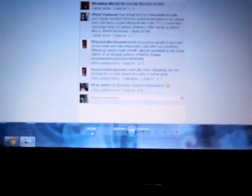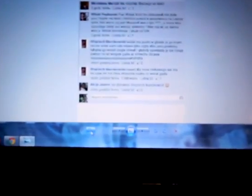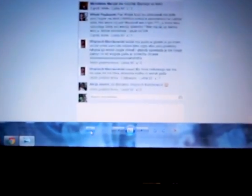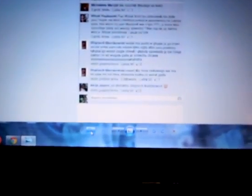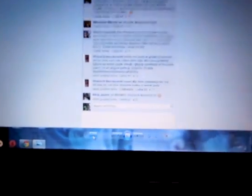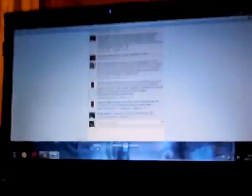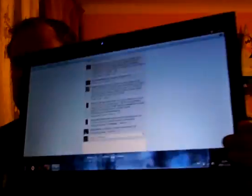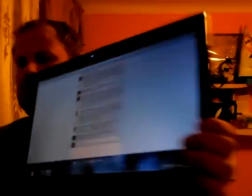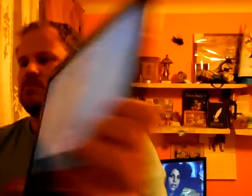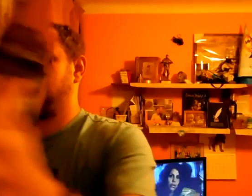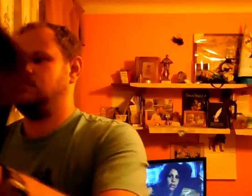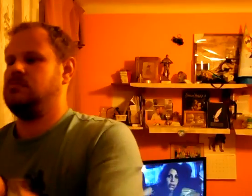These guys left the party also.